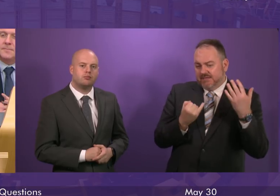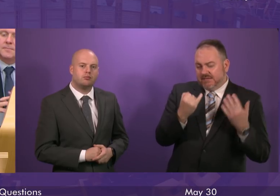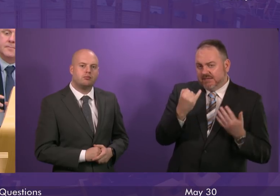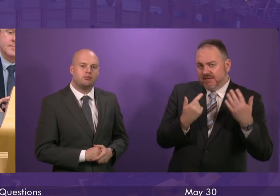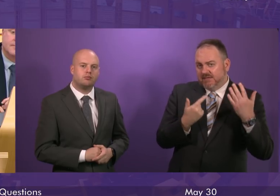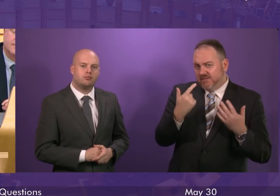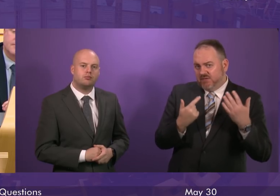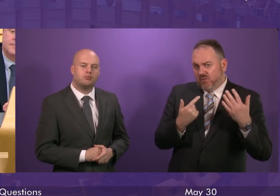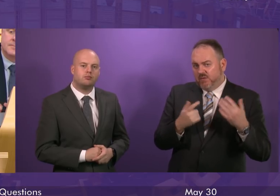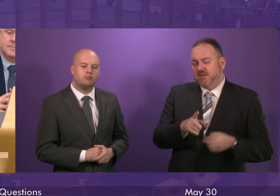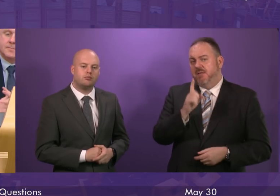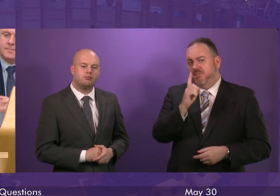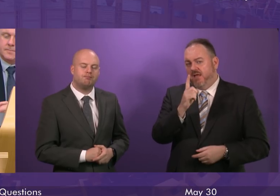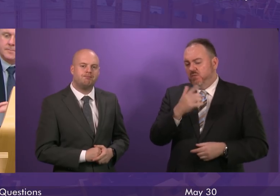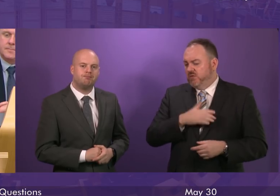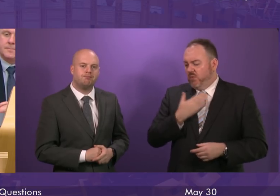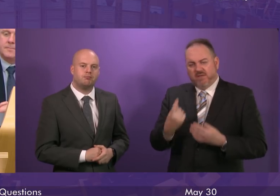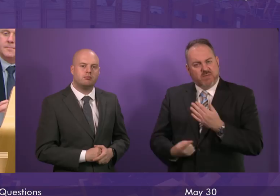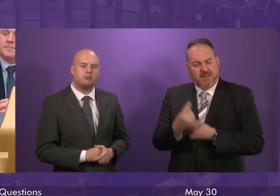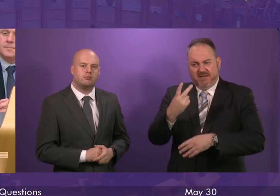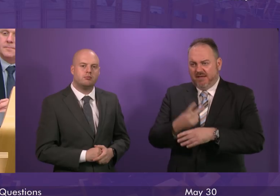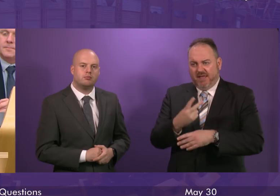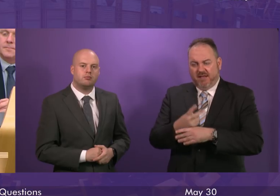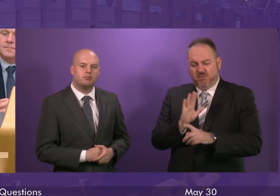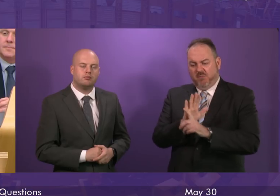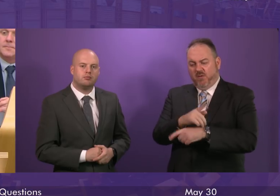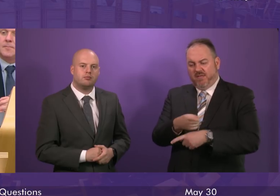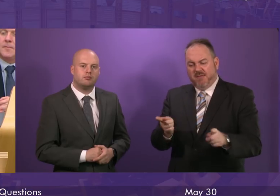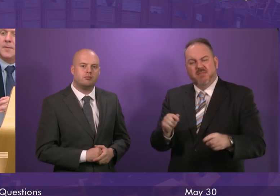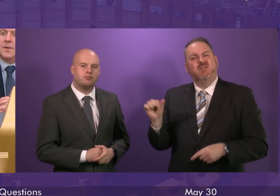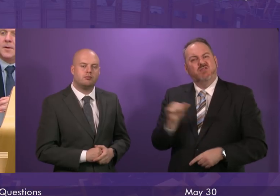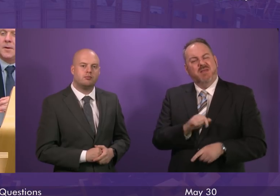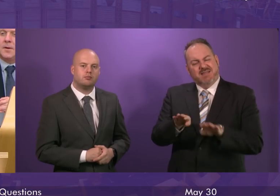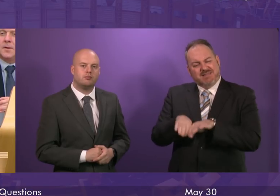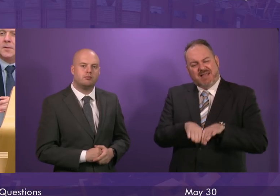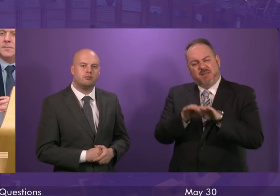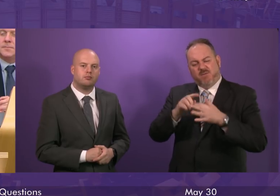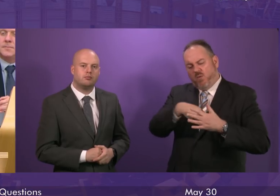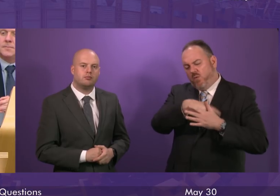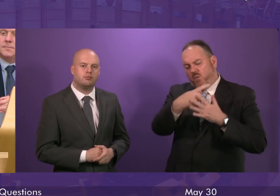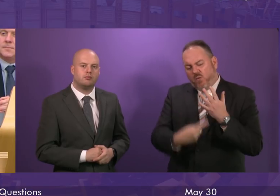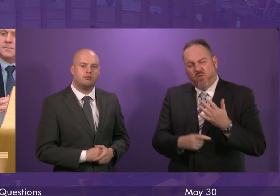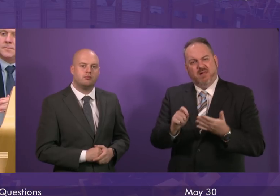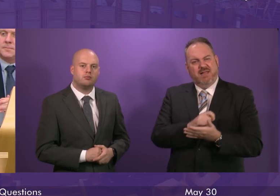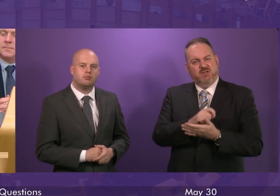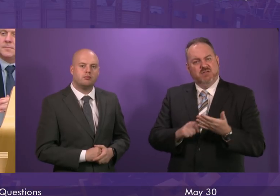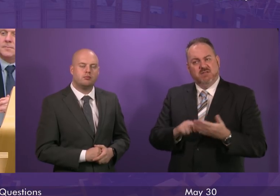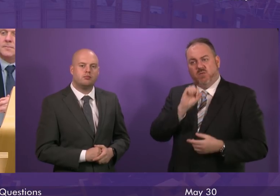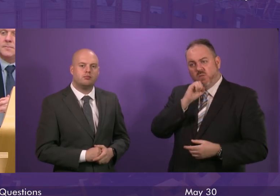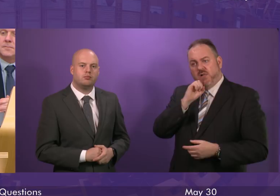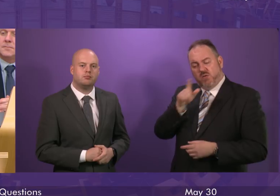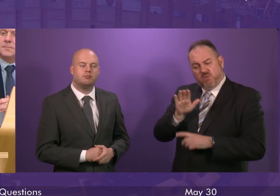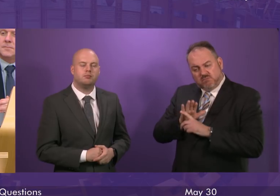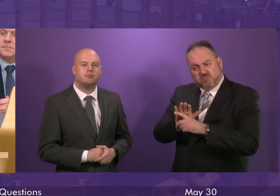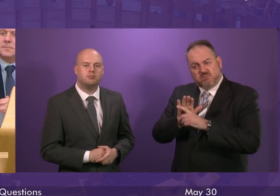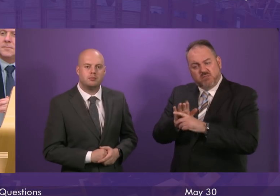mistakes reoccurring in the future surely this must be the standard for all elections so will the first minister continue to press